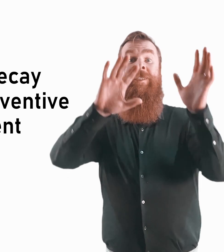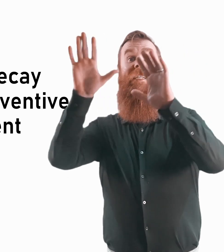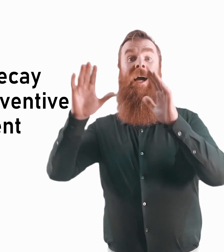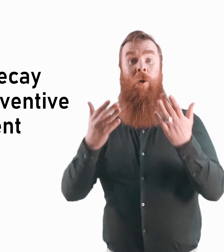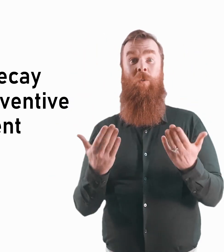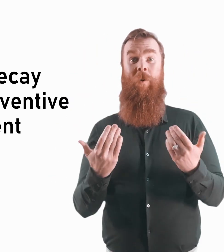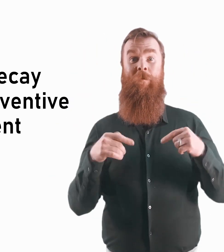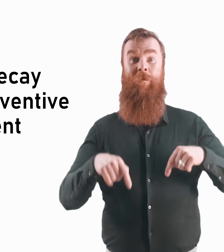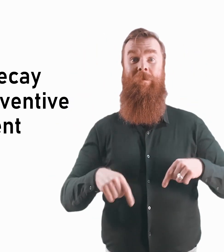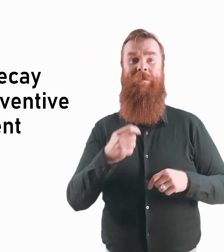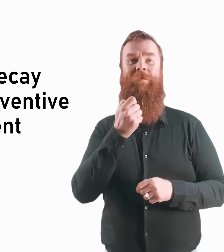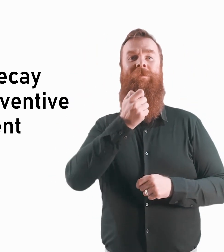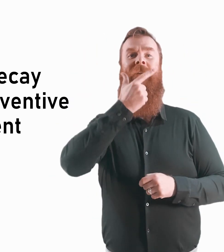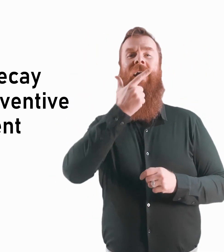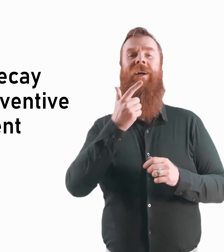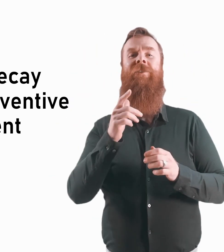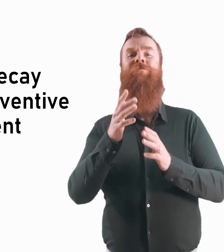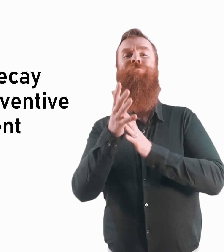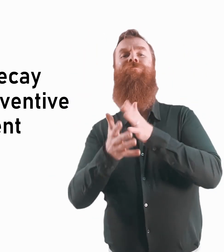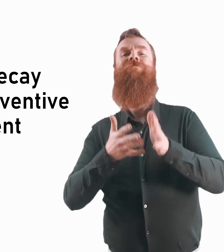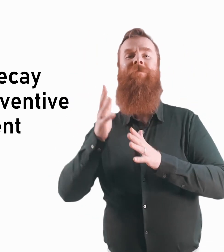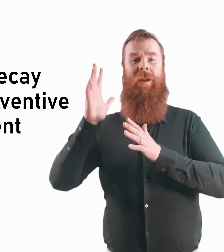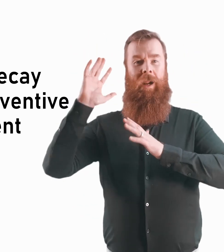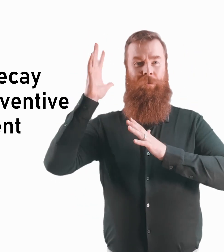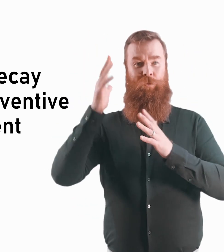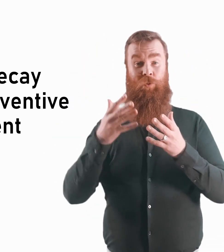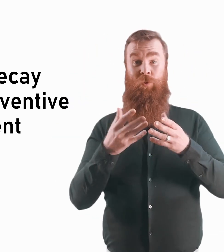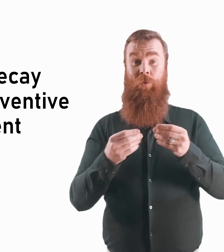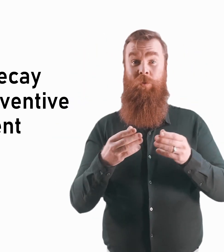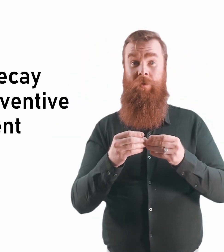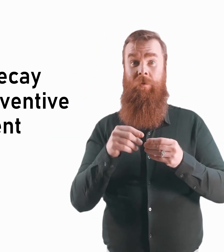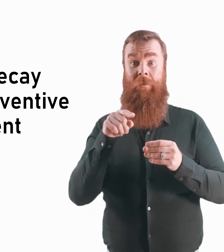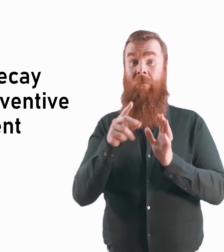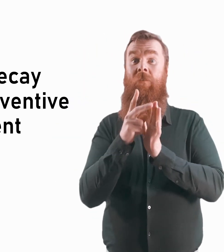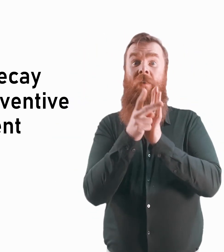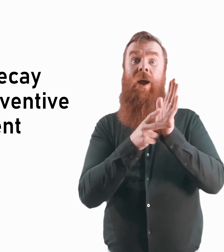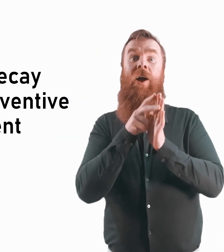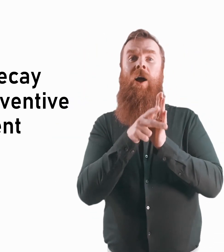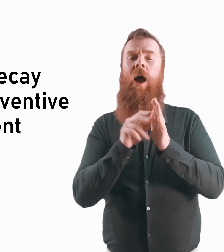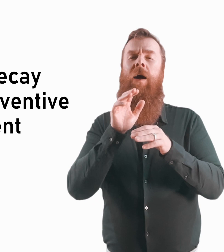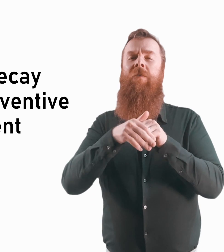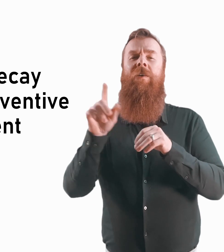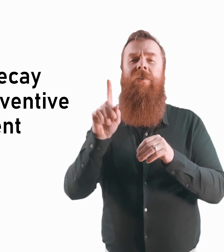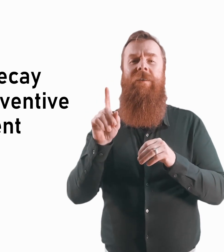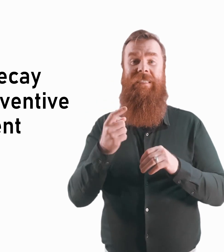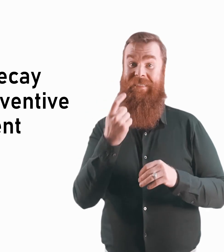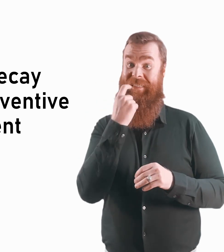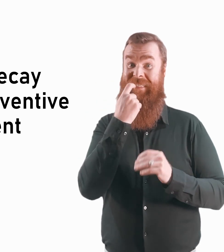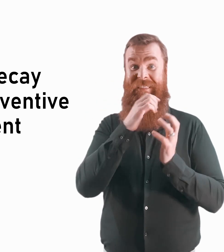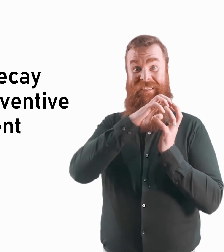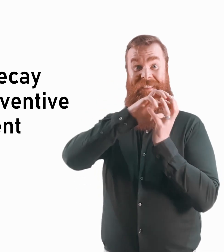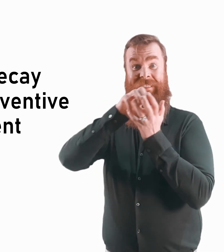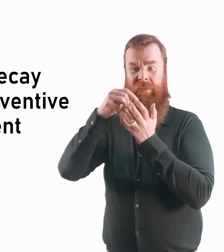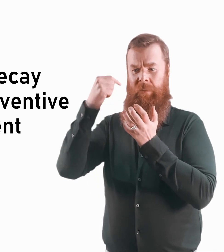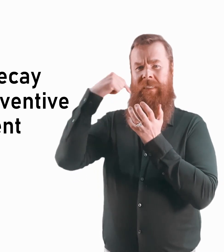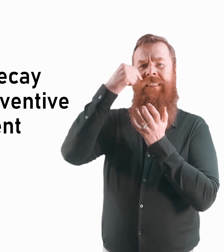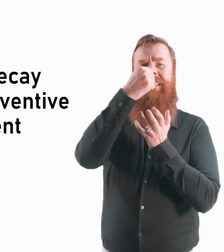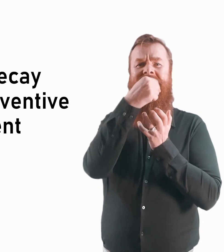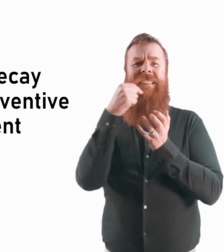Hello and welcome to the Smiling Signs Auslan resource. The topic of this video is tooth decay